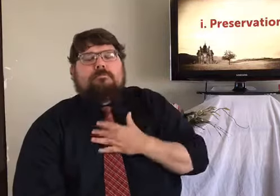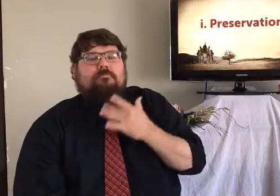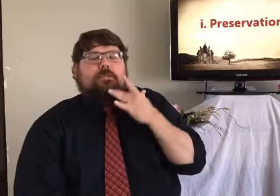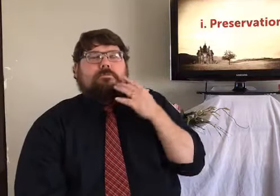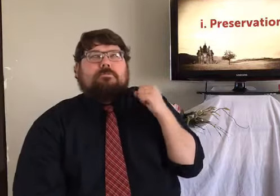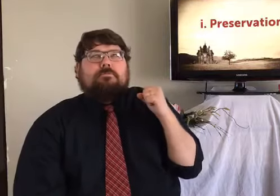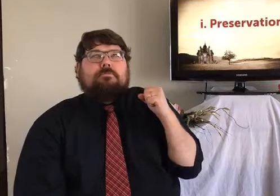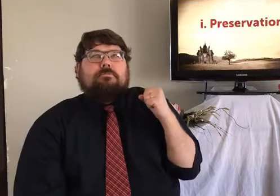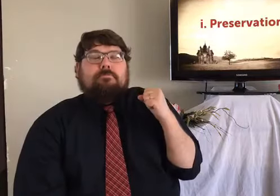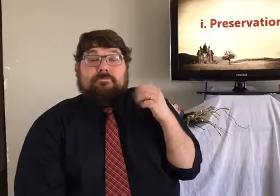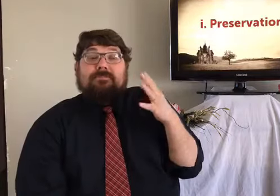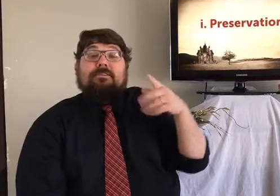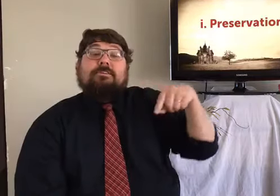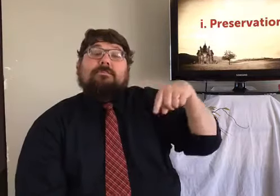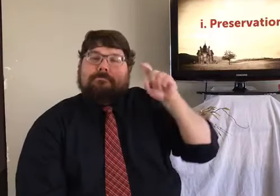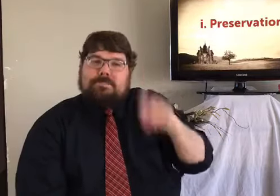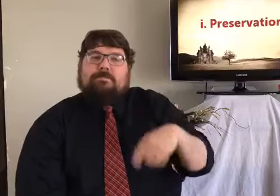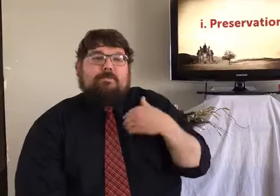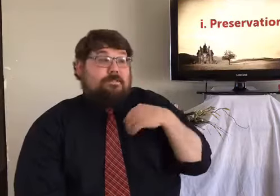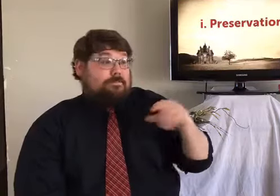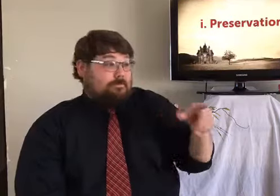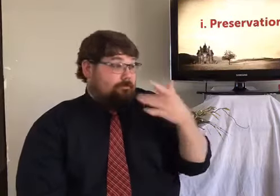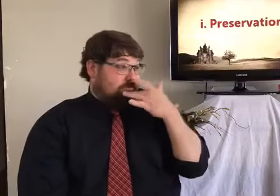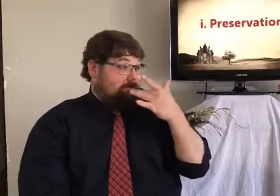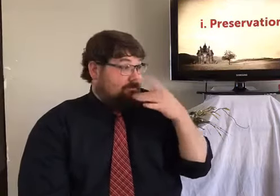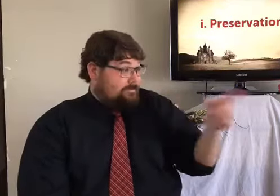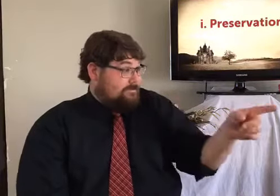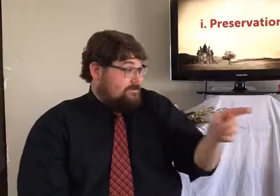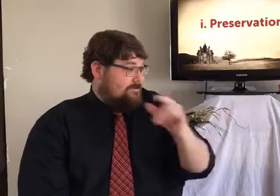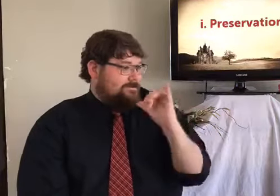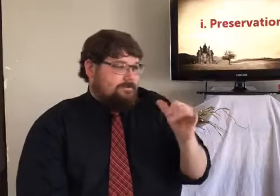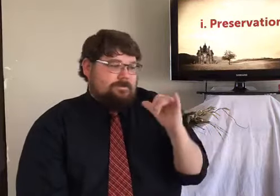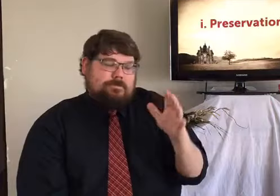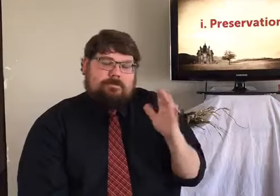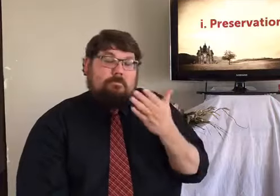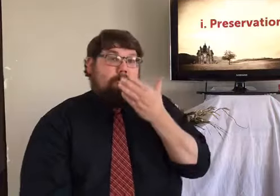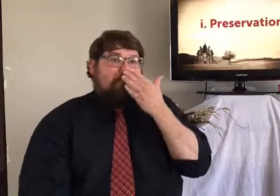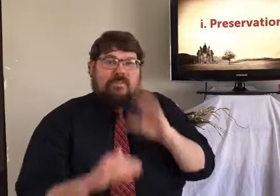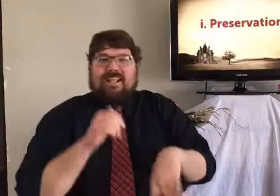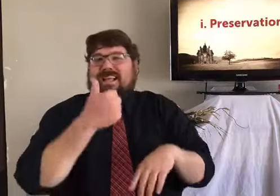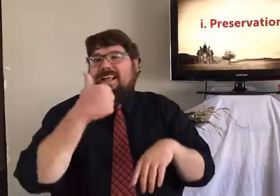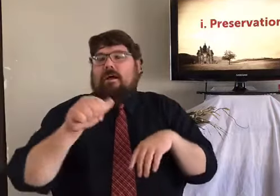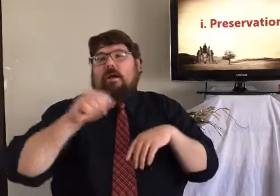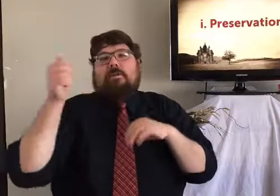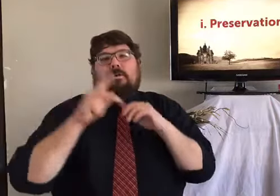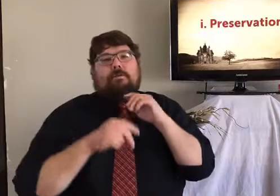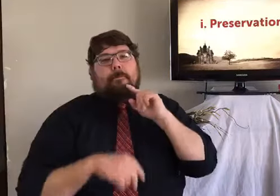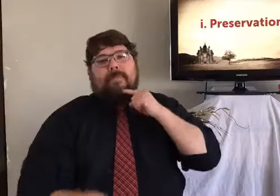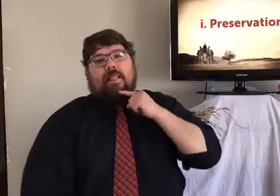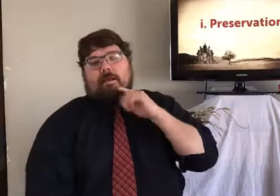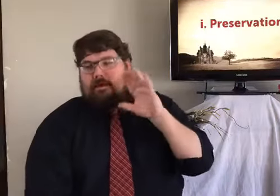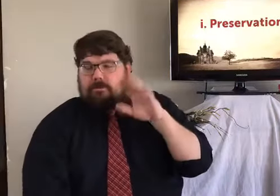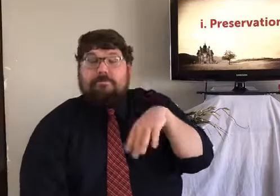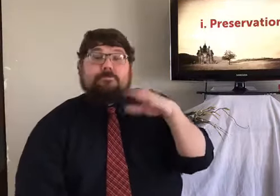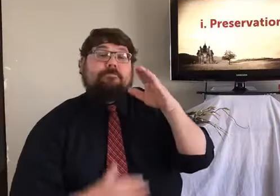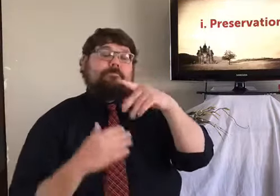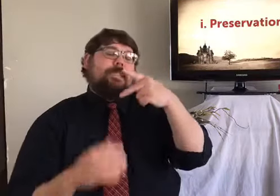loves pickles? And one of my favorites is clonson. Yep. You like pickles? Oh, I love it. It's